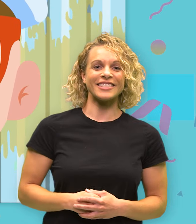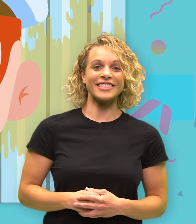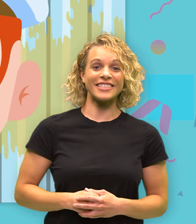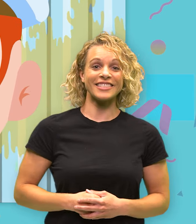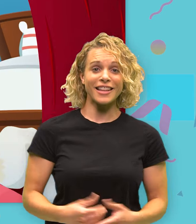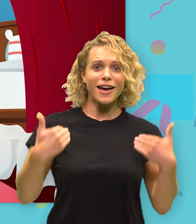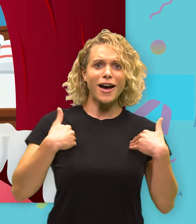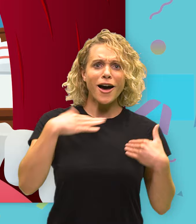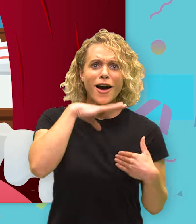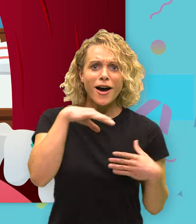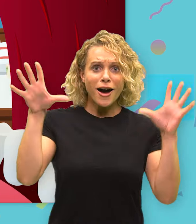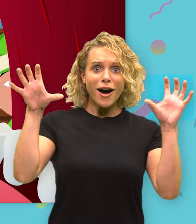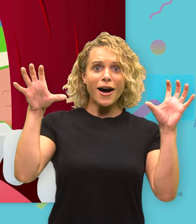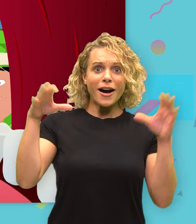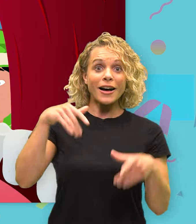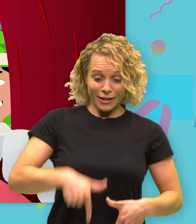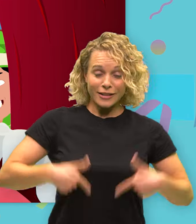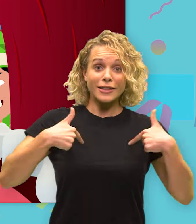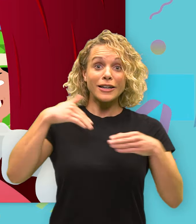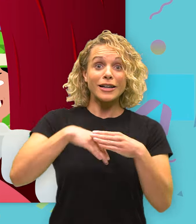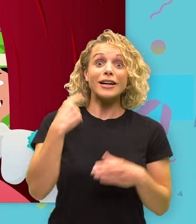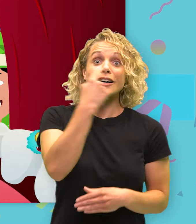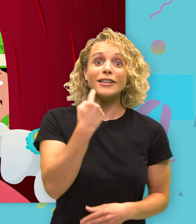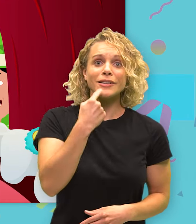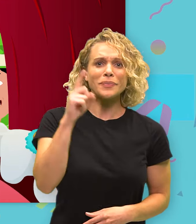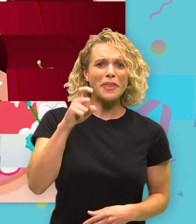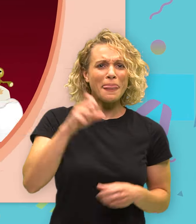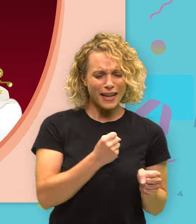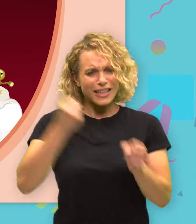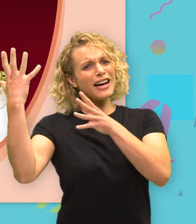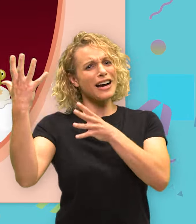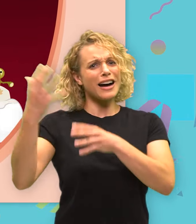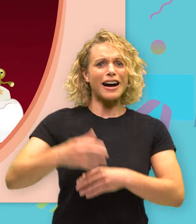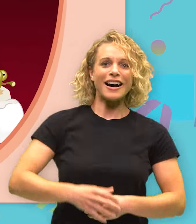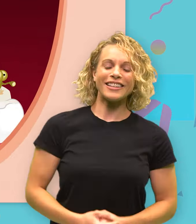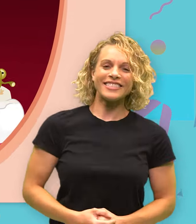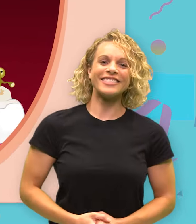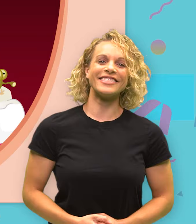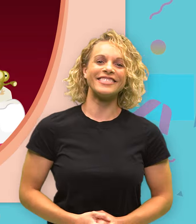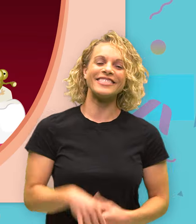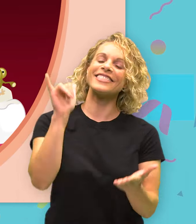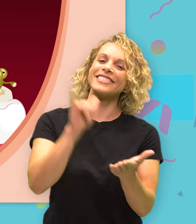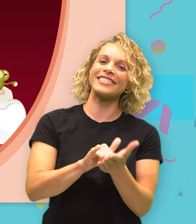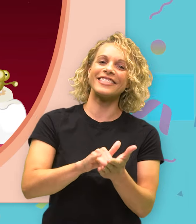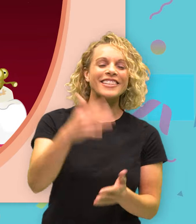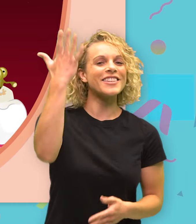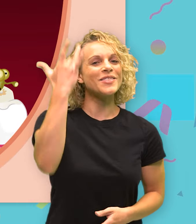There are germs living in your mouth. Gotta get them out! And that's why